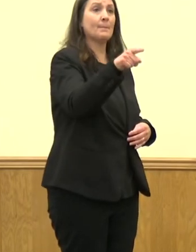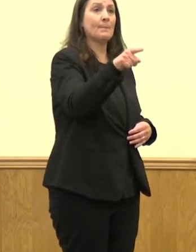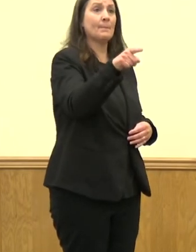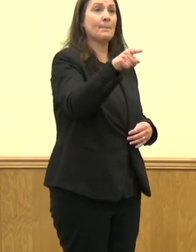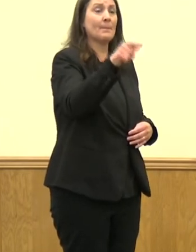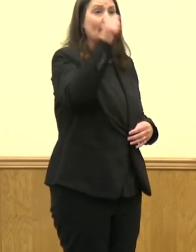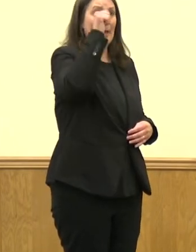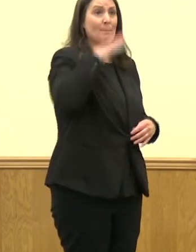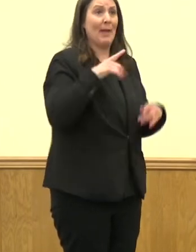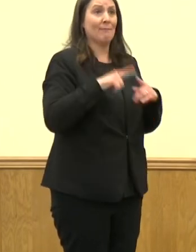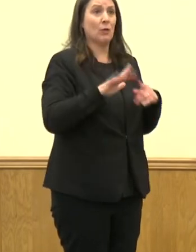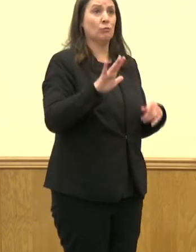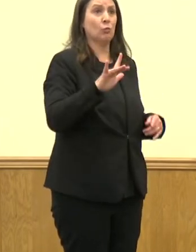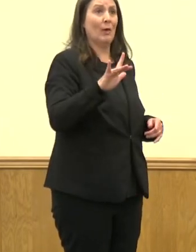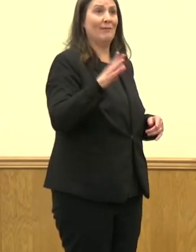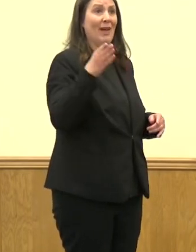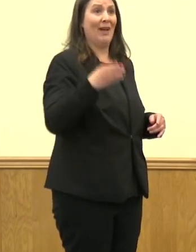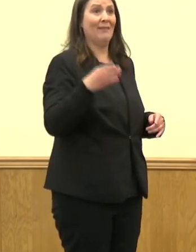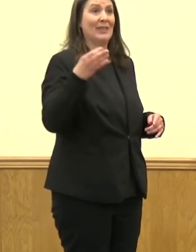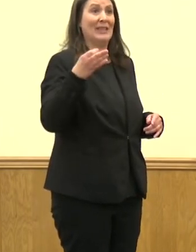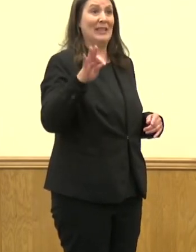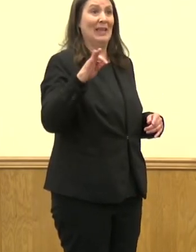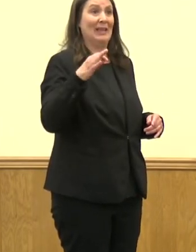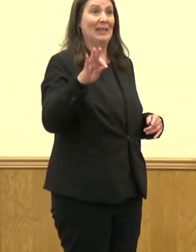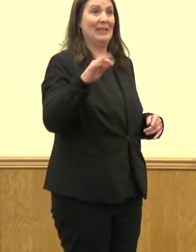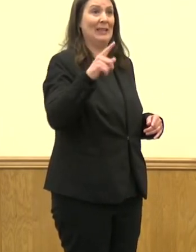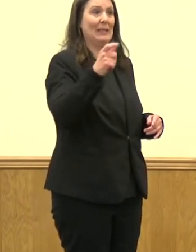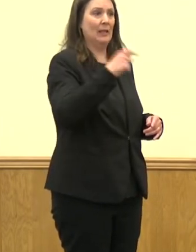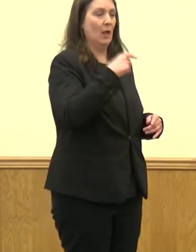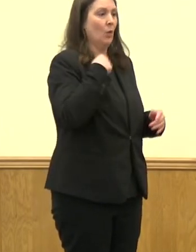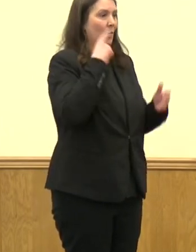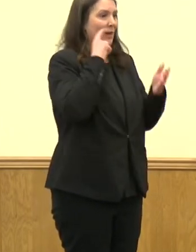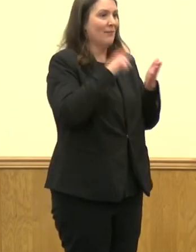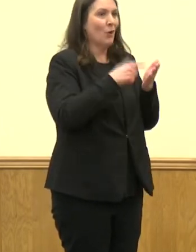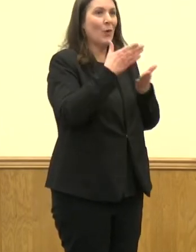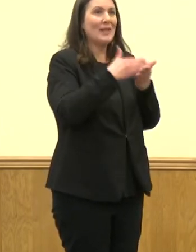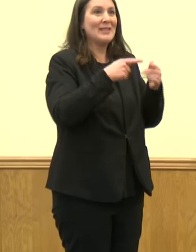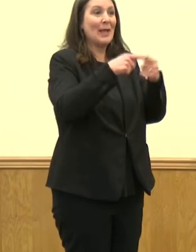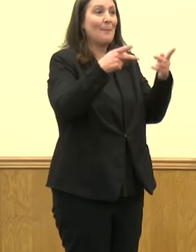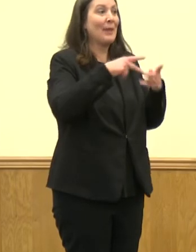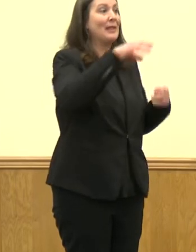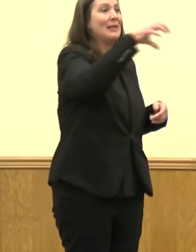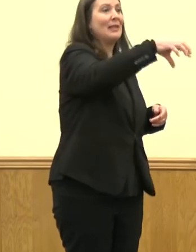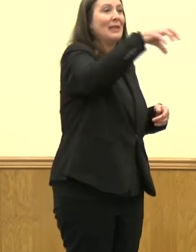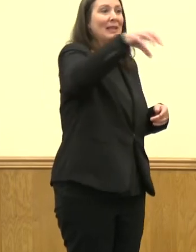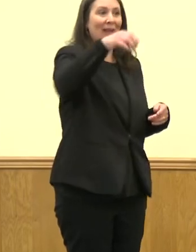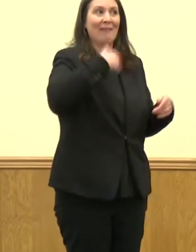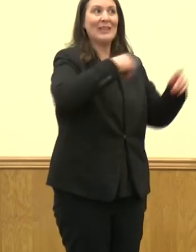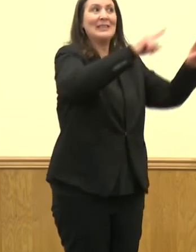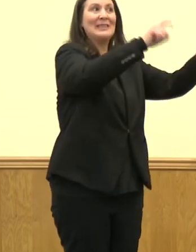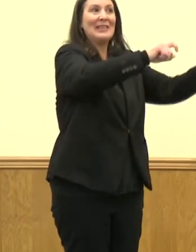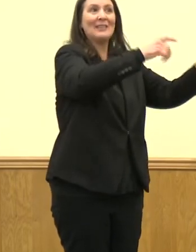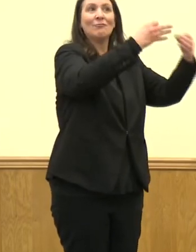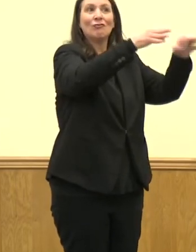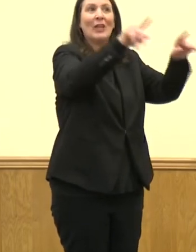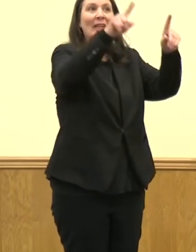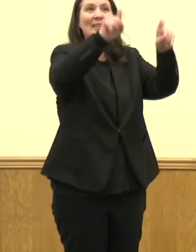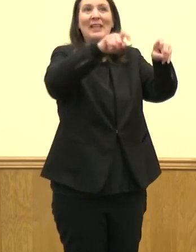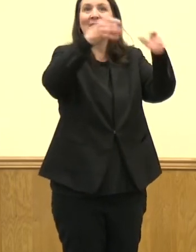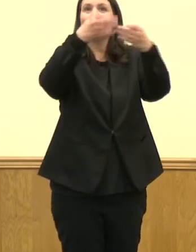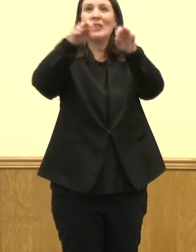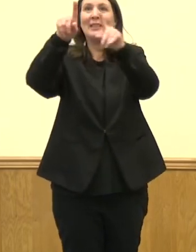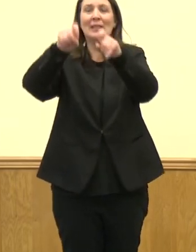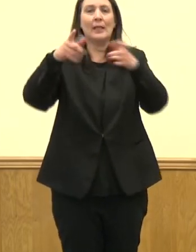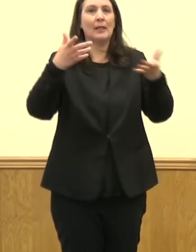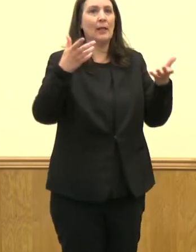we've still been seeing some people worry about, for lack of a word, more of the random testing sites and centers like that. Do we have a number of maybe